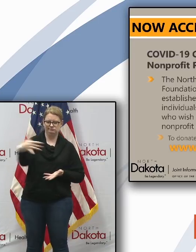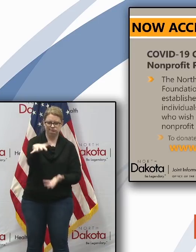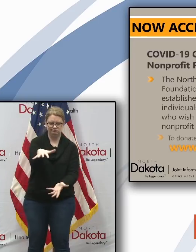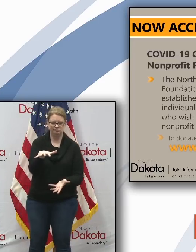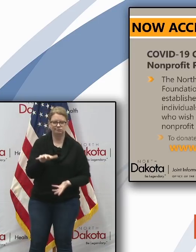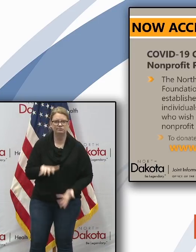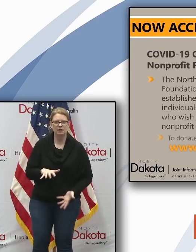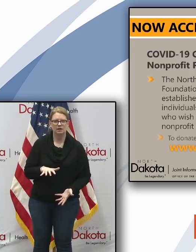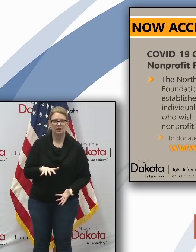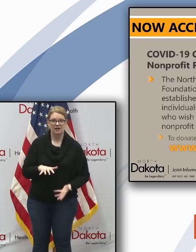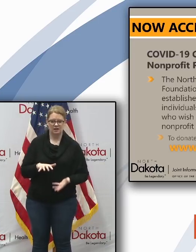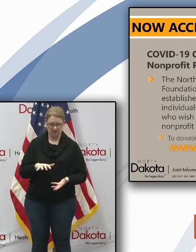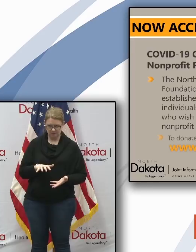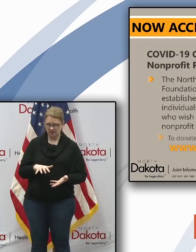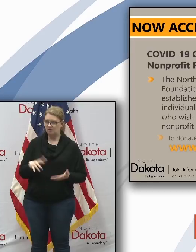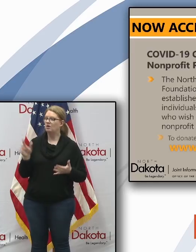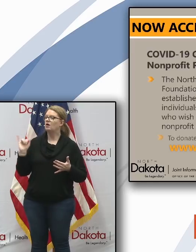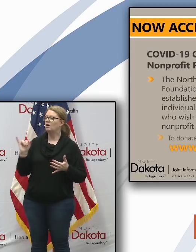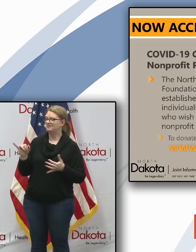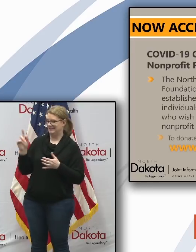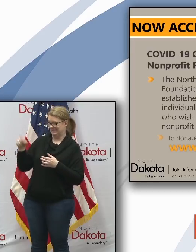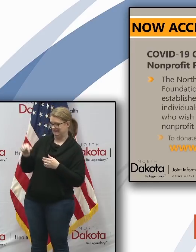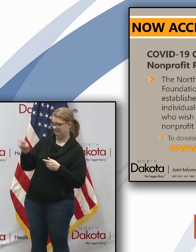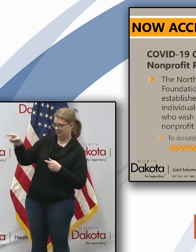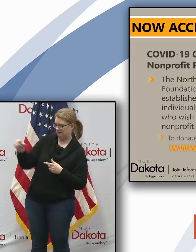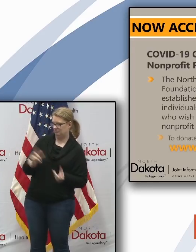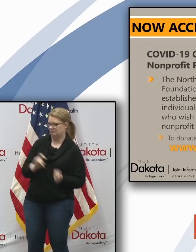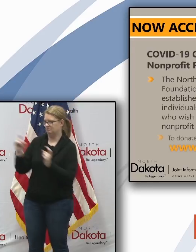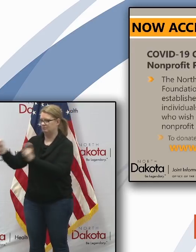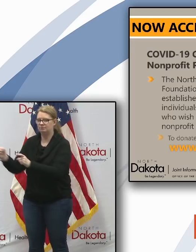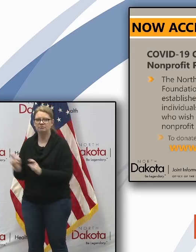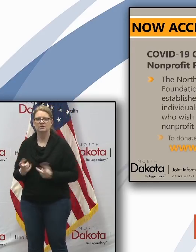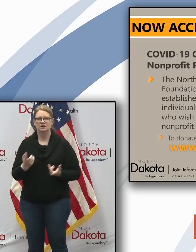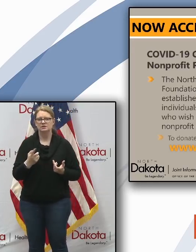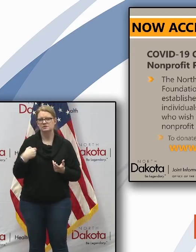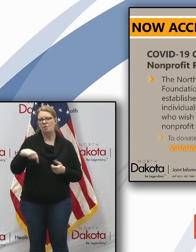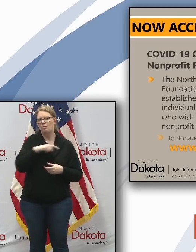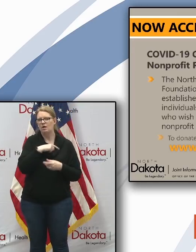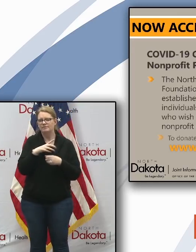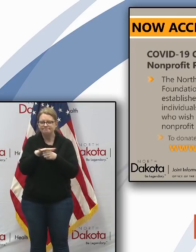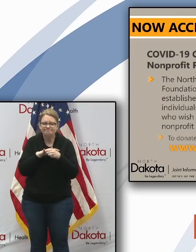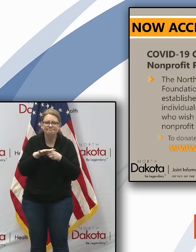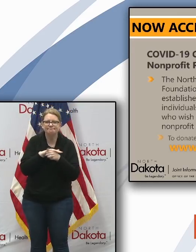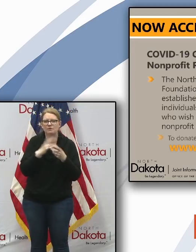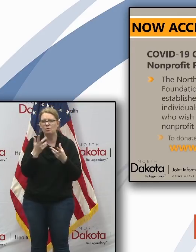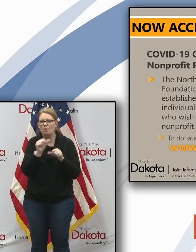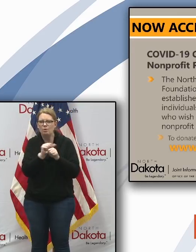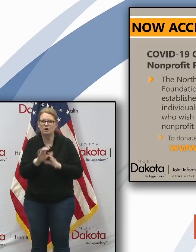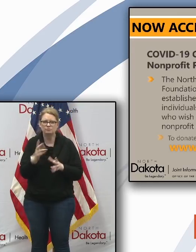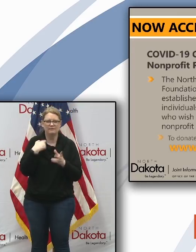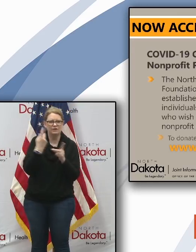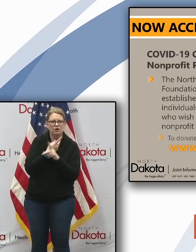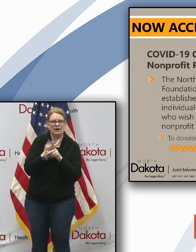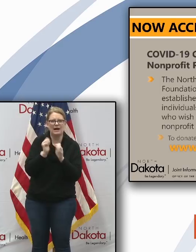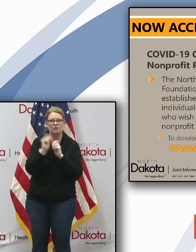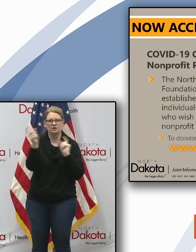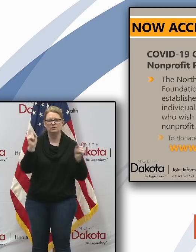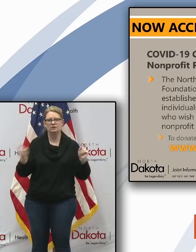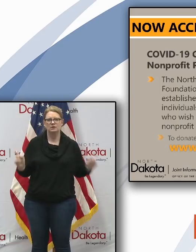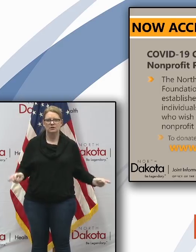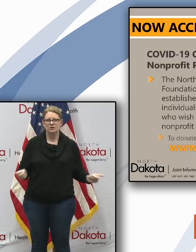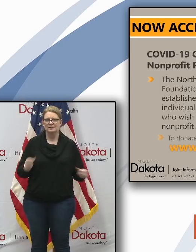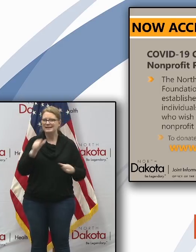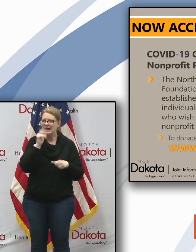prioritize to get them out to the uh to the local uh local workers that need them uh donate donate items should be